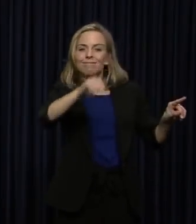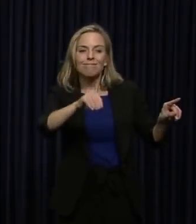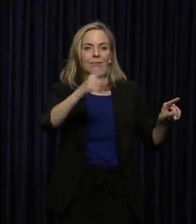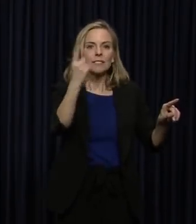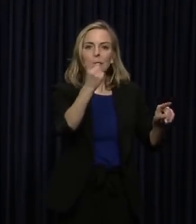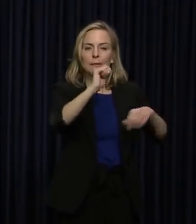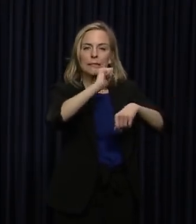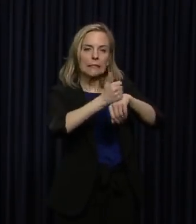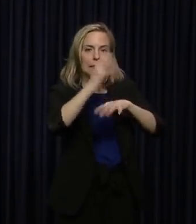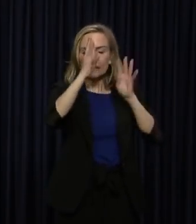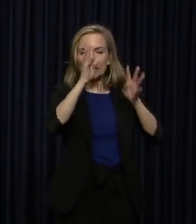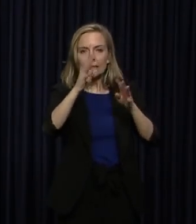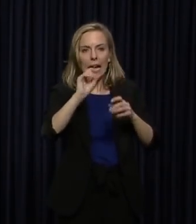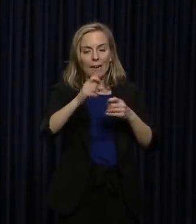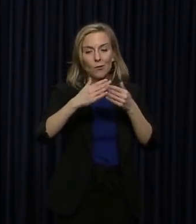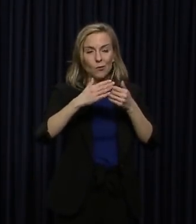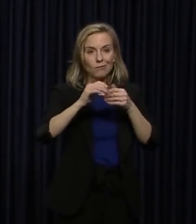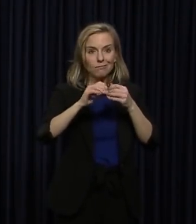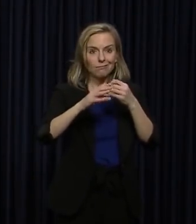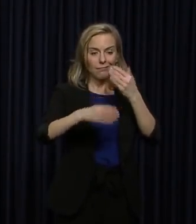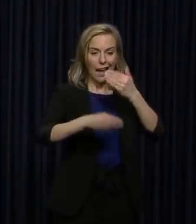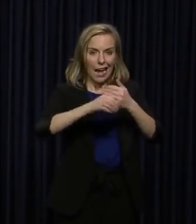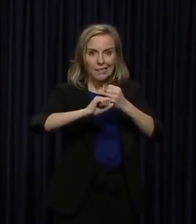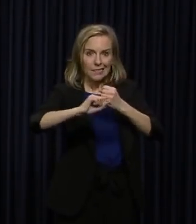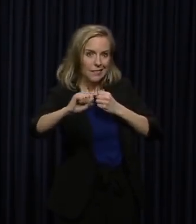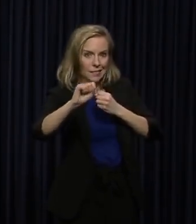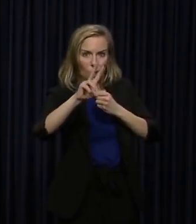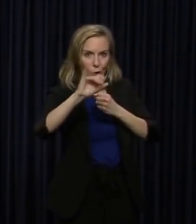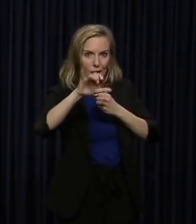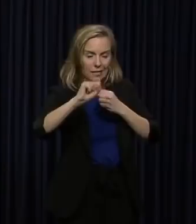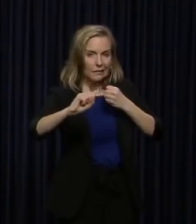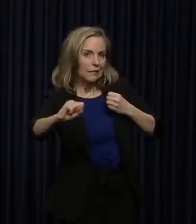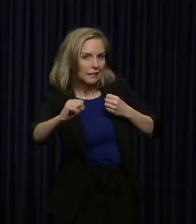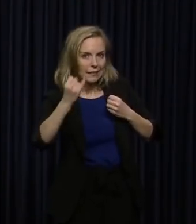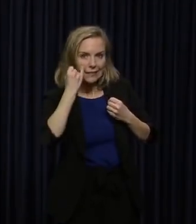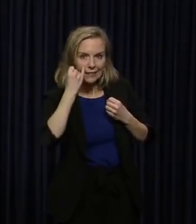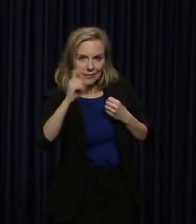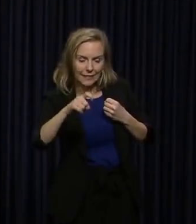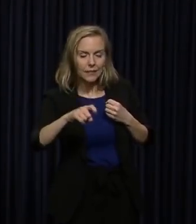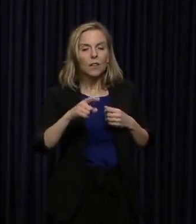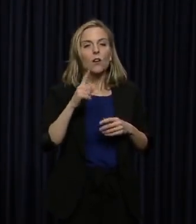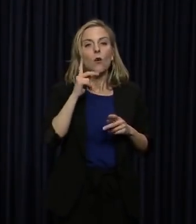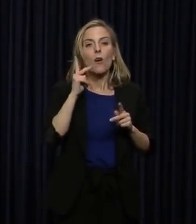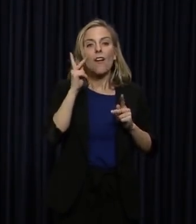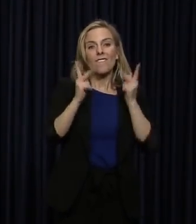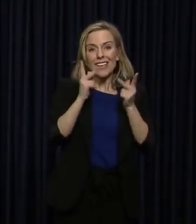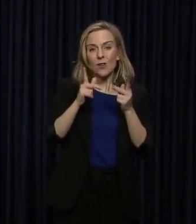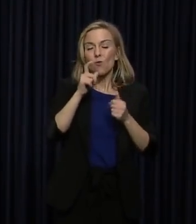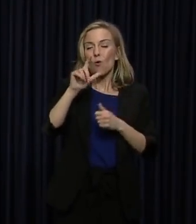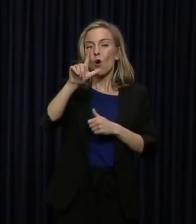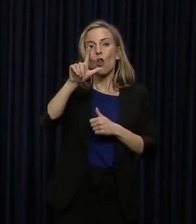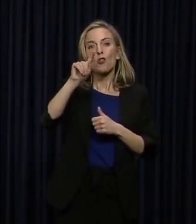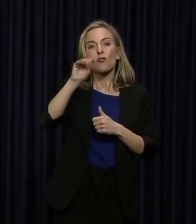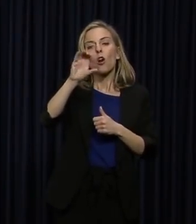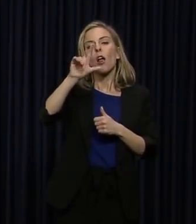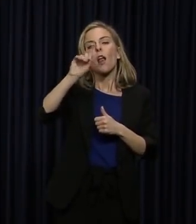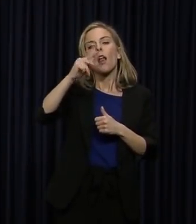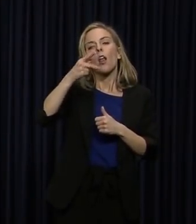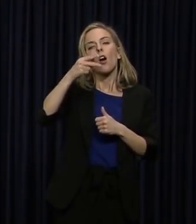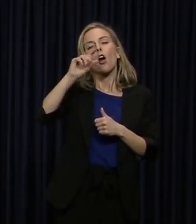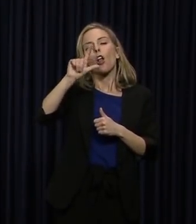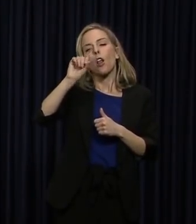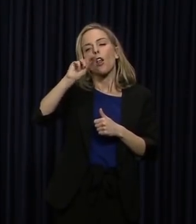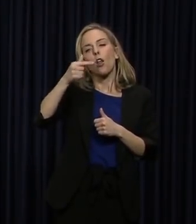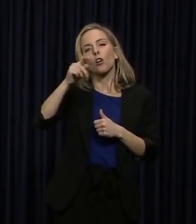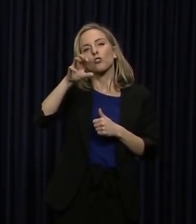that 30 days, we'll do that too. We've limited visits to long-term care facilities and nursing homes except in end